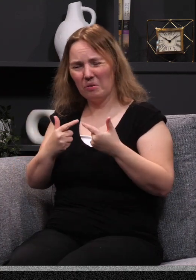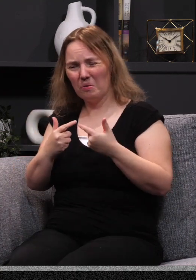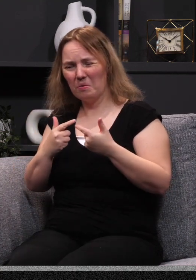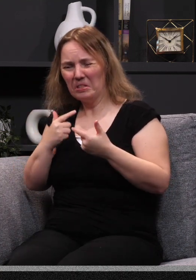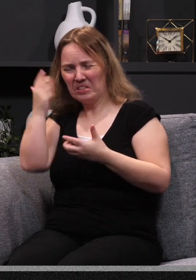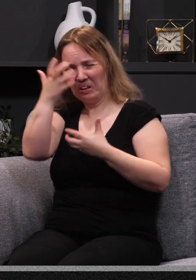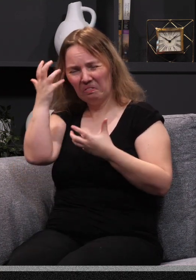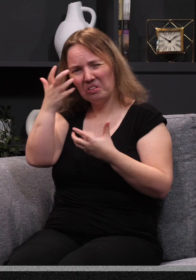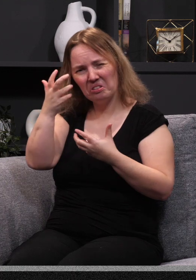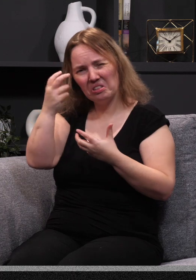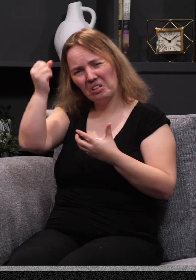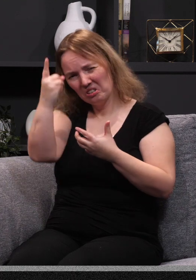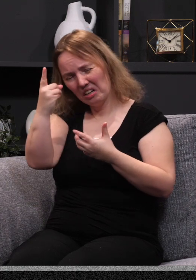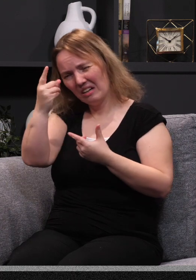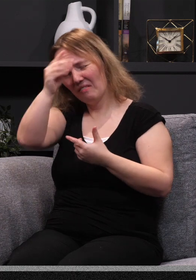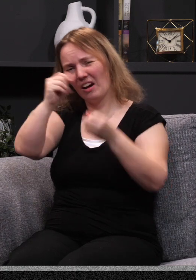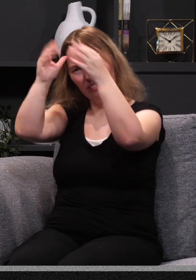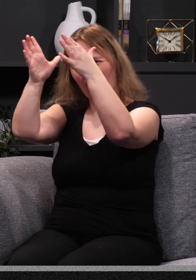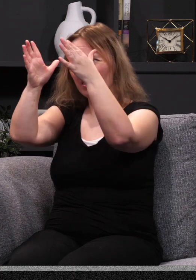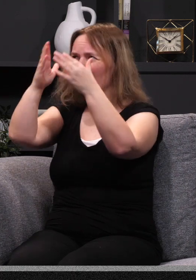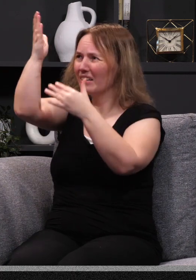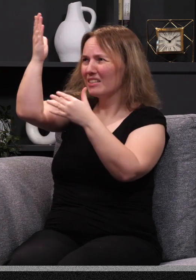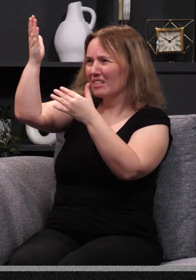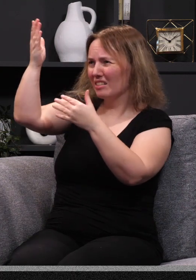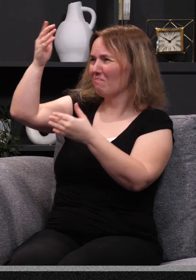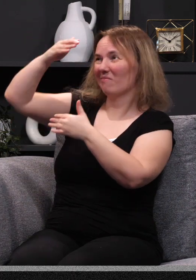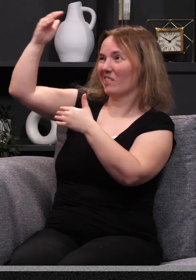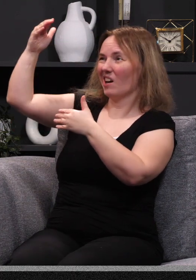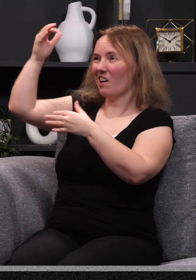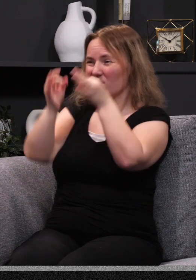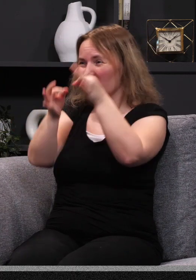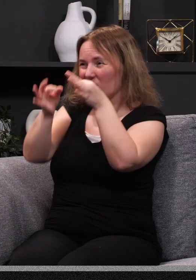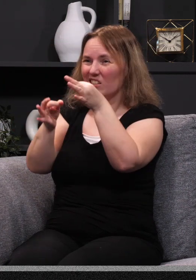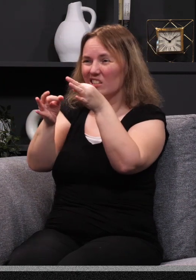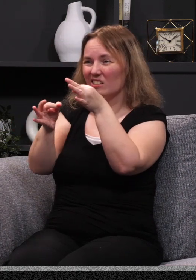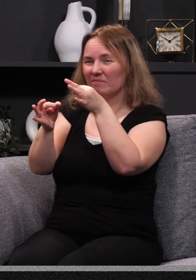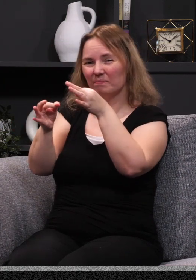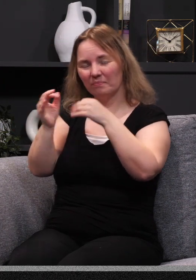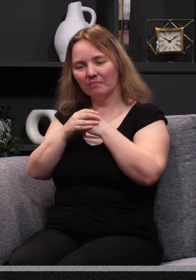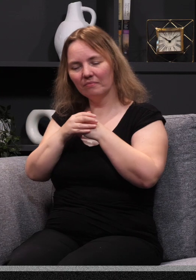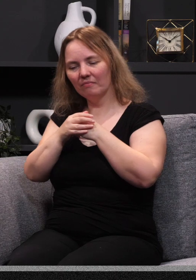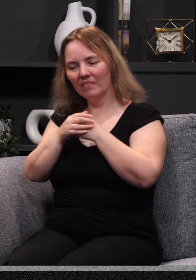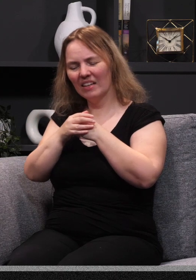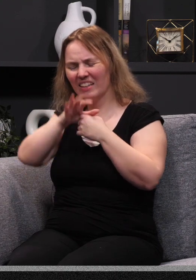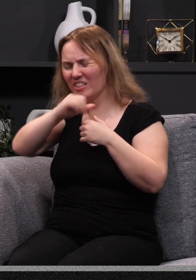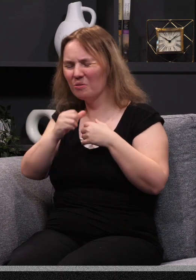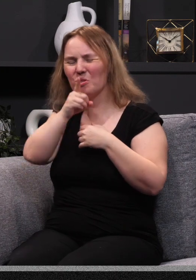view of God the Father. He just seems to be up there, kind of judgmental, whatever projection of our own earthly fathers many times may be, and they